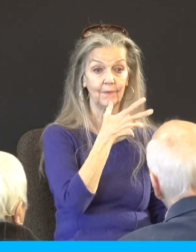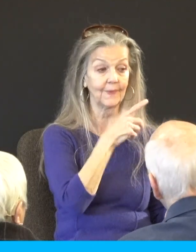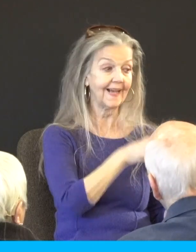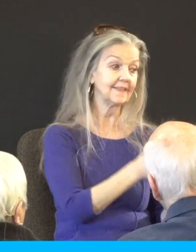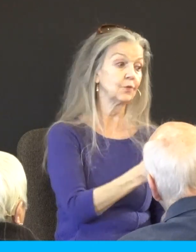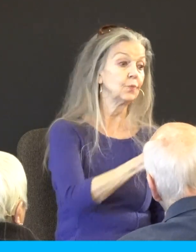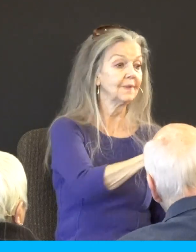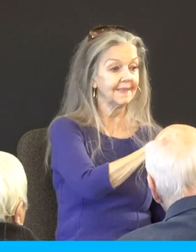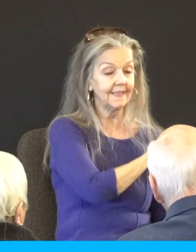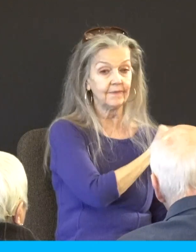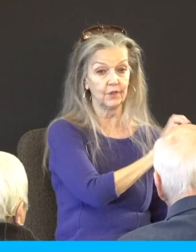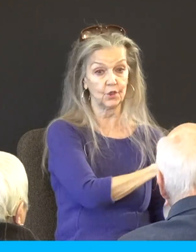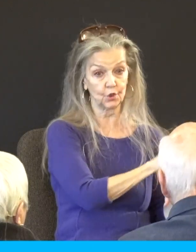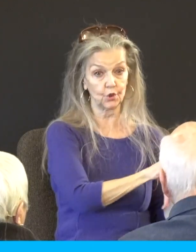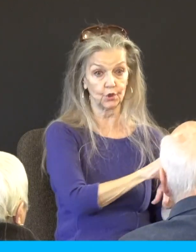So they said you got to go.